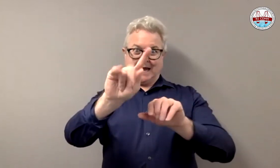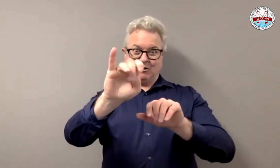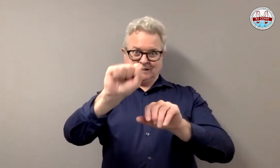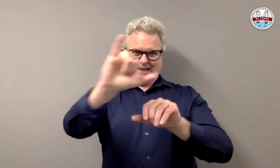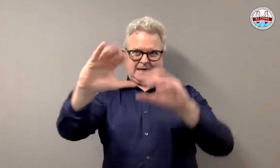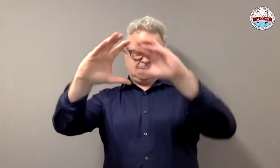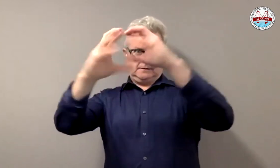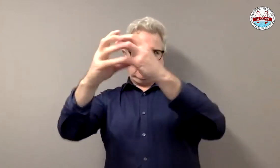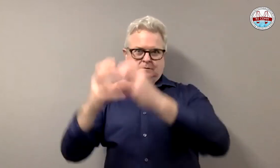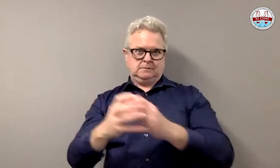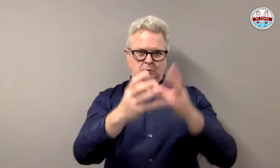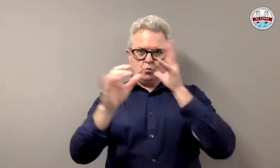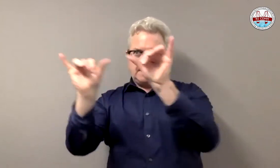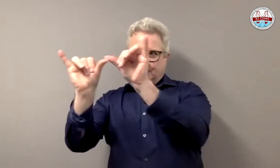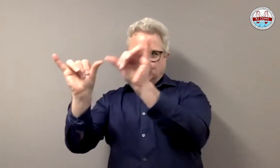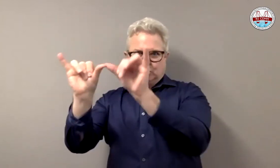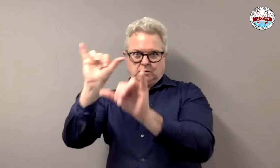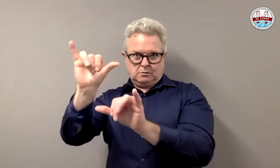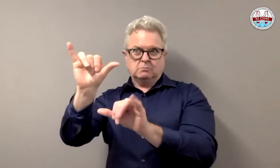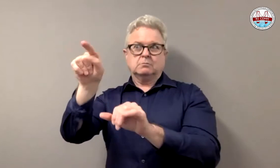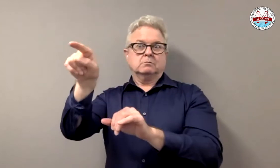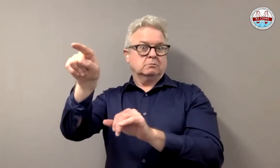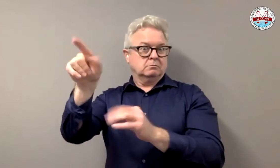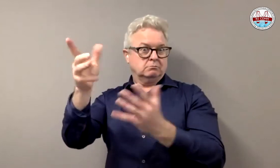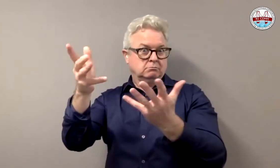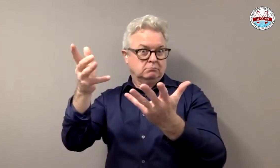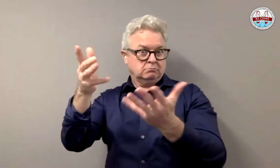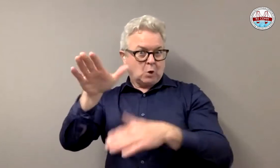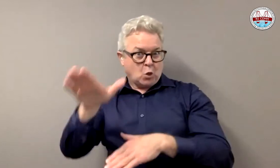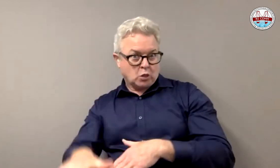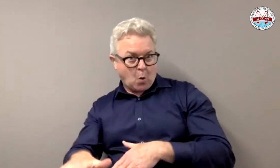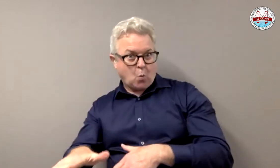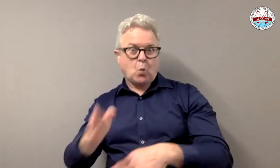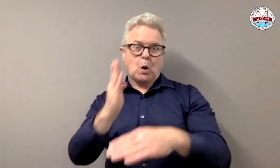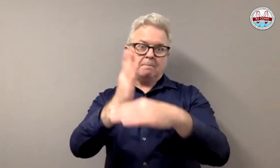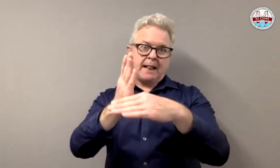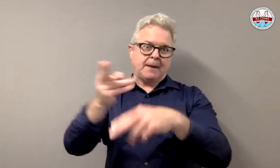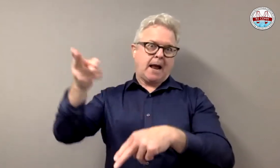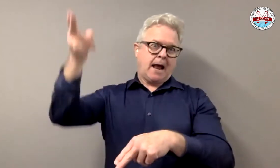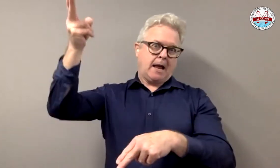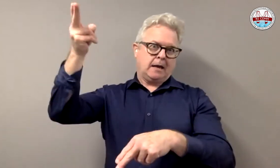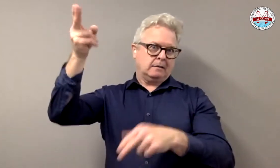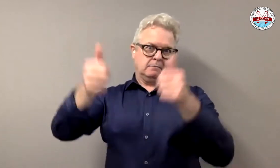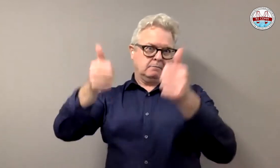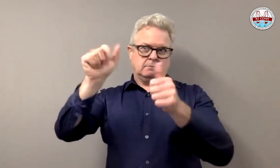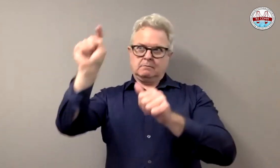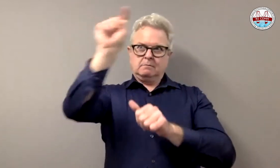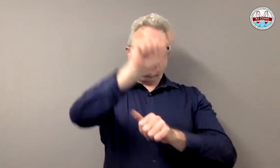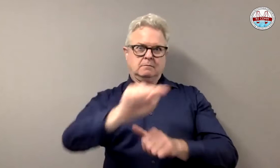counties in each of the states in the United States is how they're going to be doing this measuring system to determine whether it is low, medium or